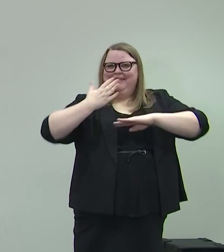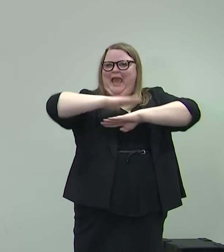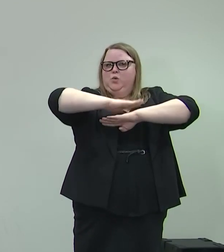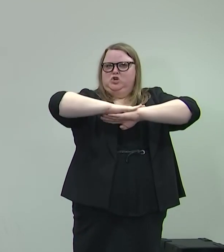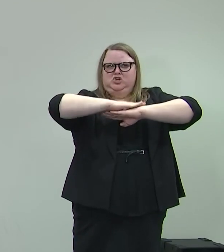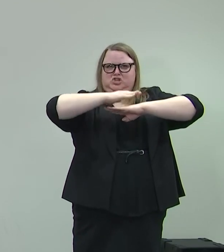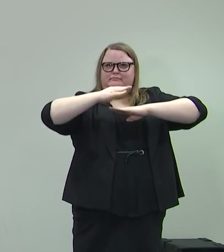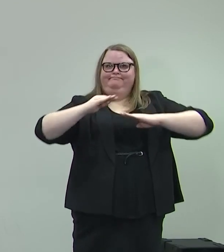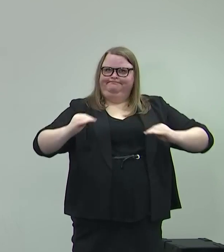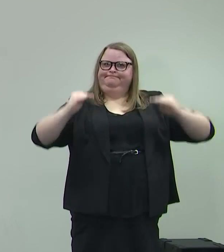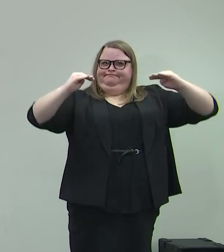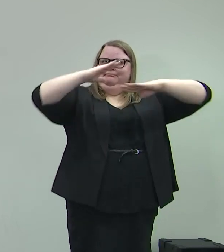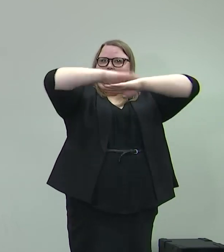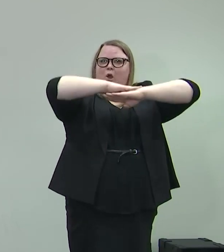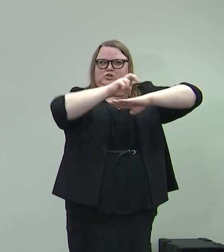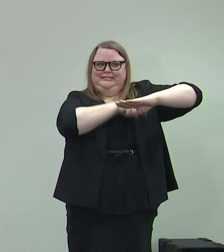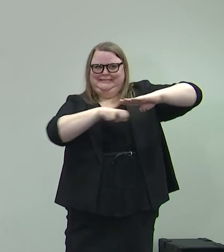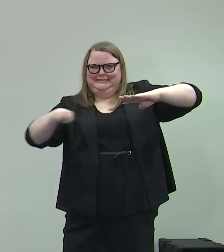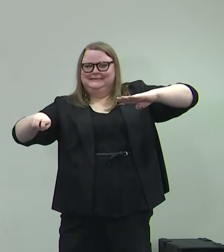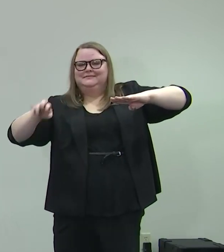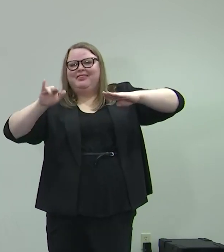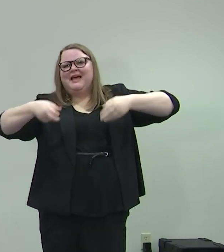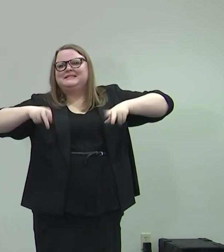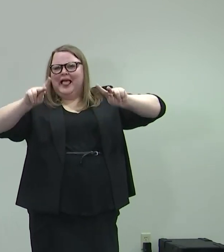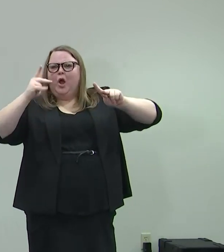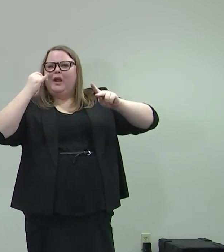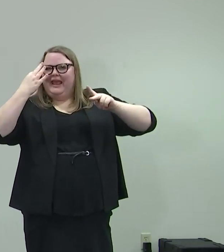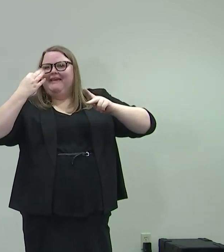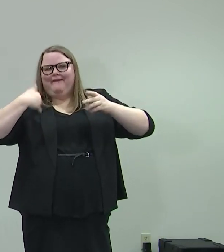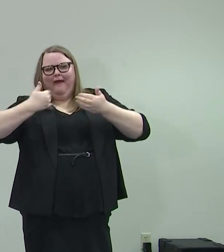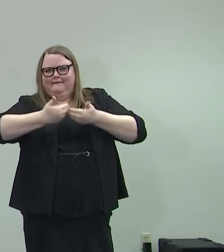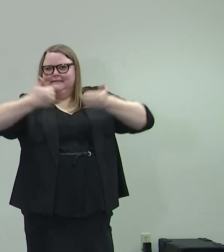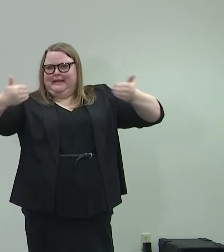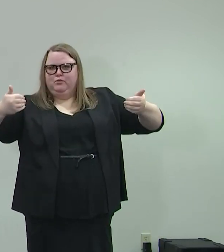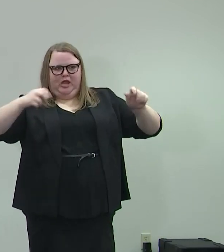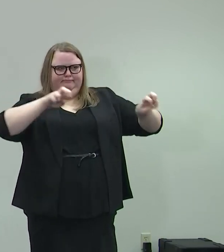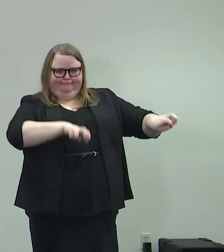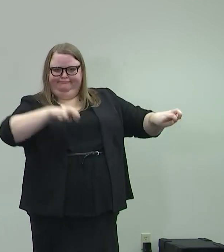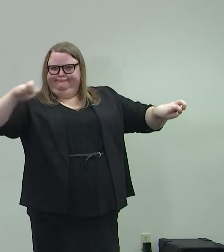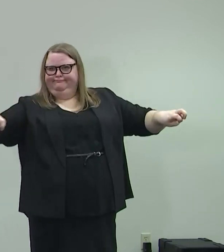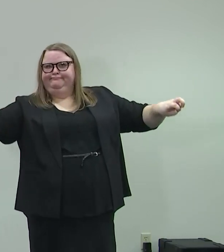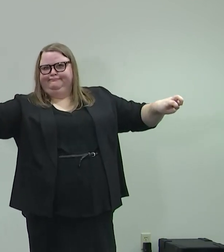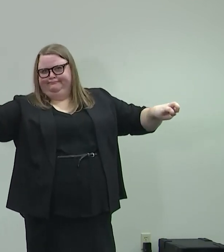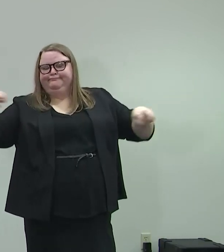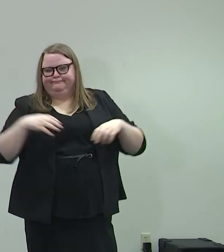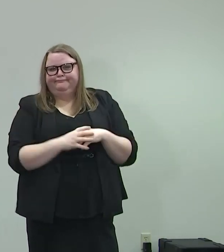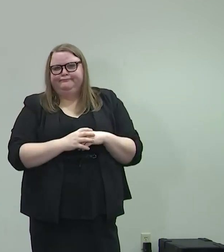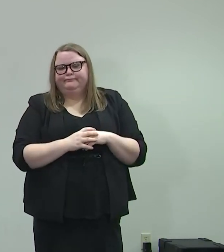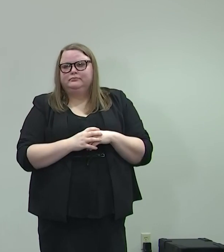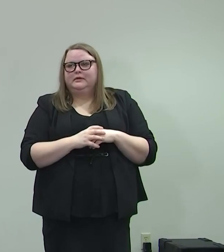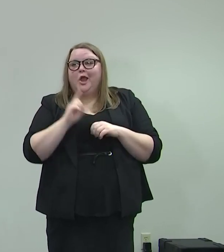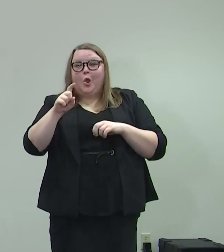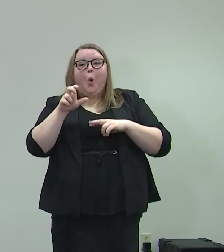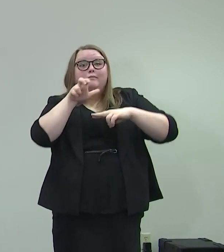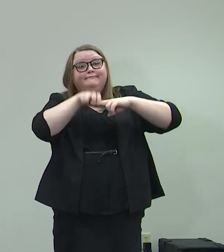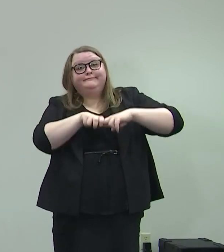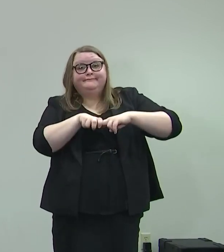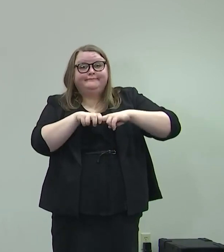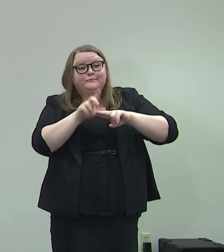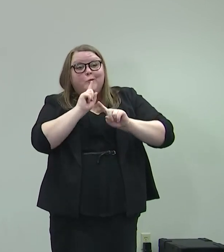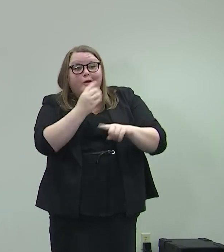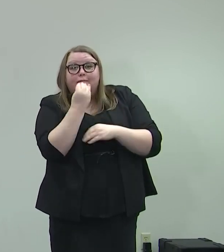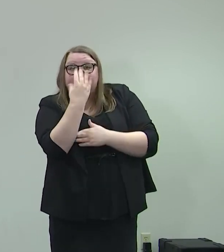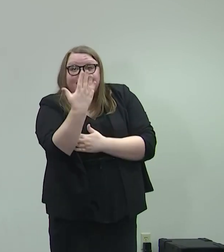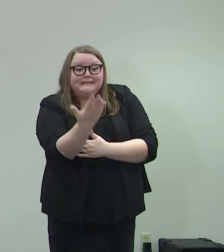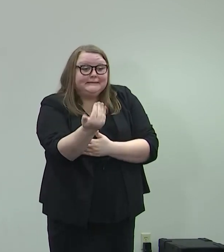where you go. That's always been allowed if there's social distancing at the counter. So you can go, you can sit on a counter stool and order your breakfast